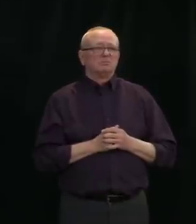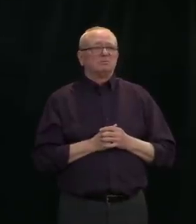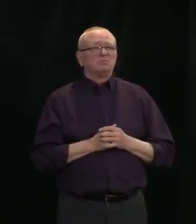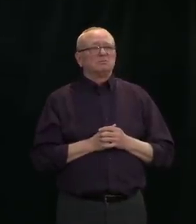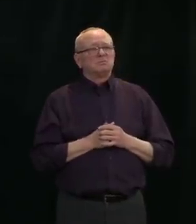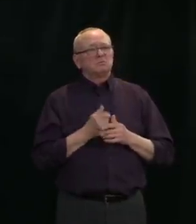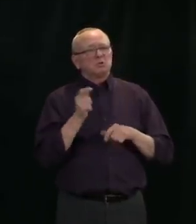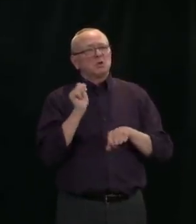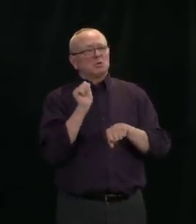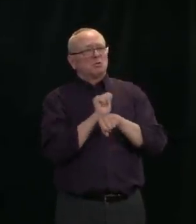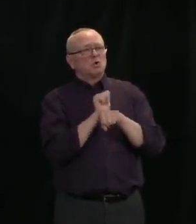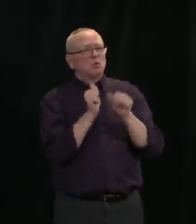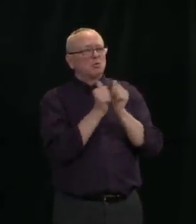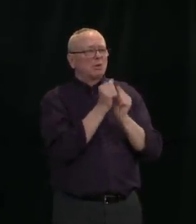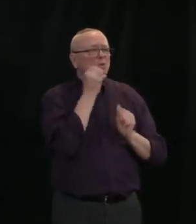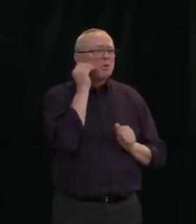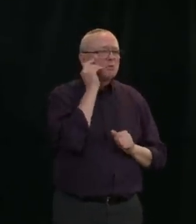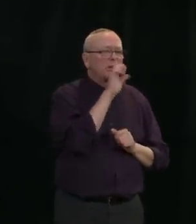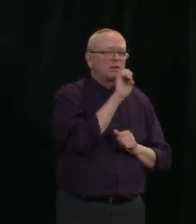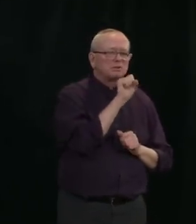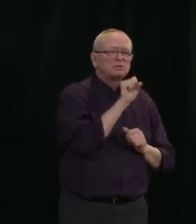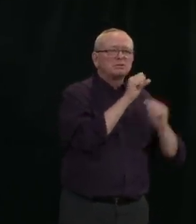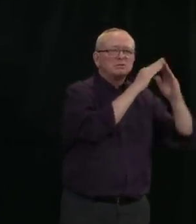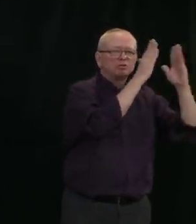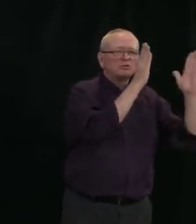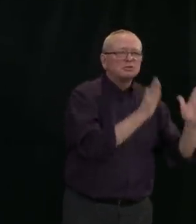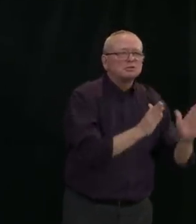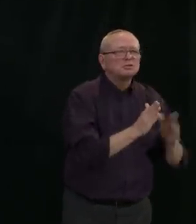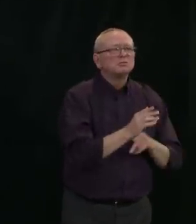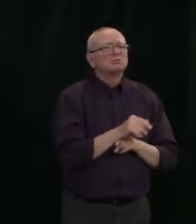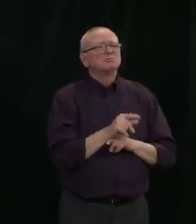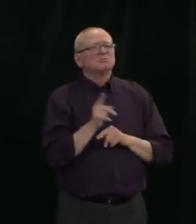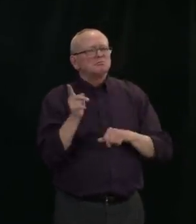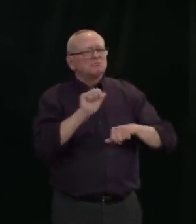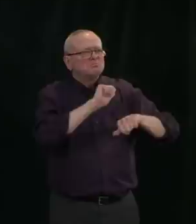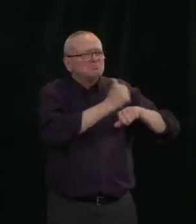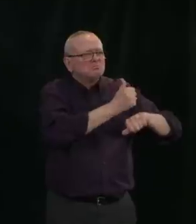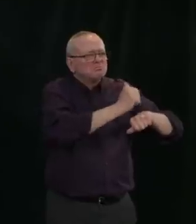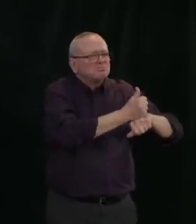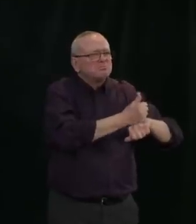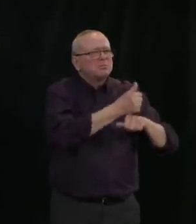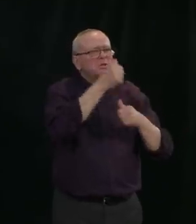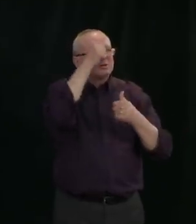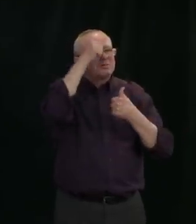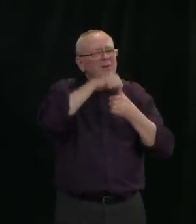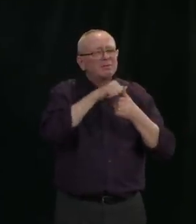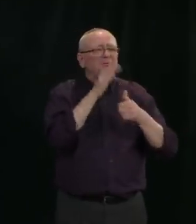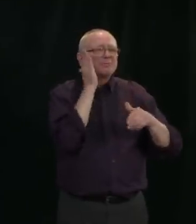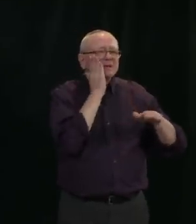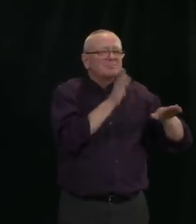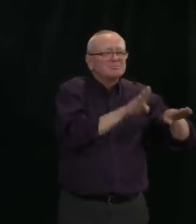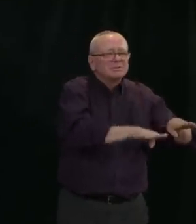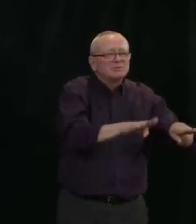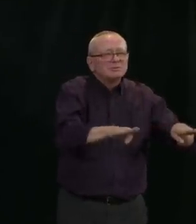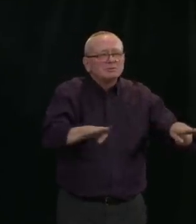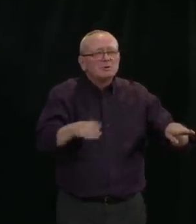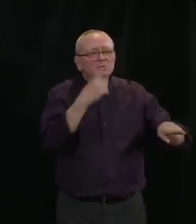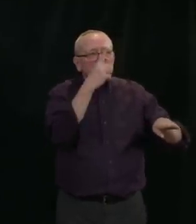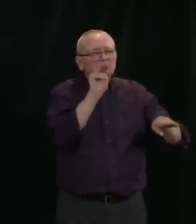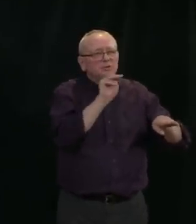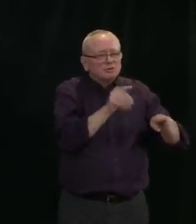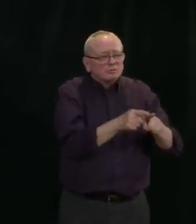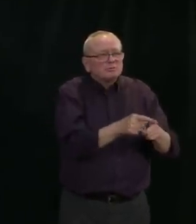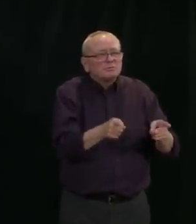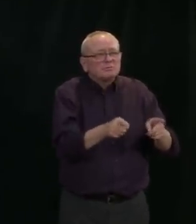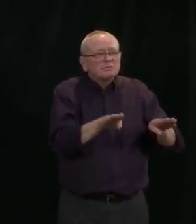there's spacing of at least one meter between mats, making sure that there's screening for those who are going into those shelters if they do